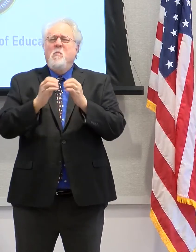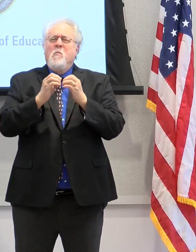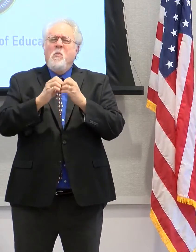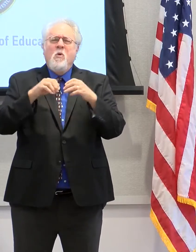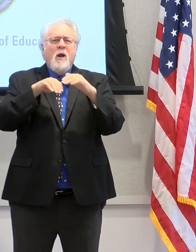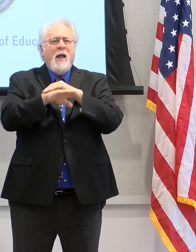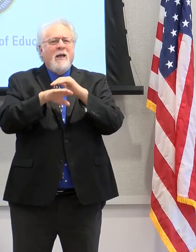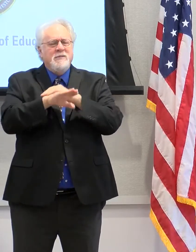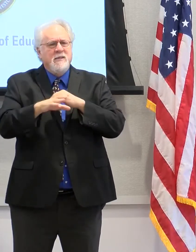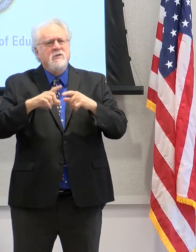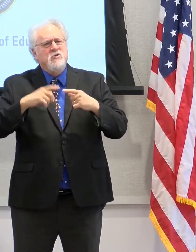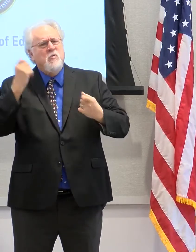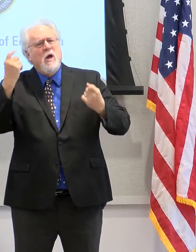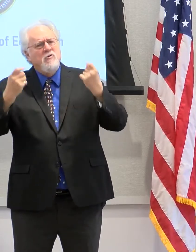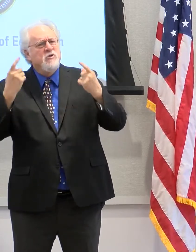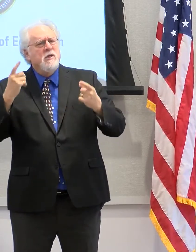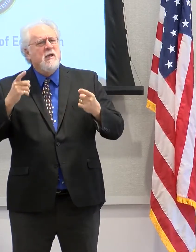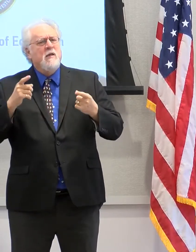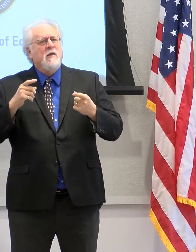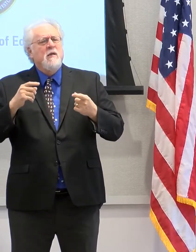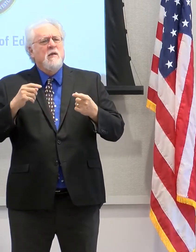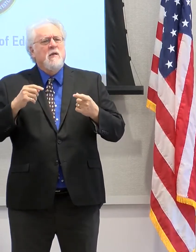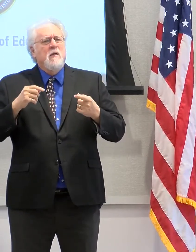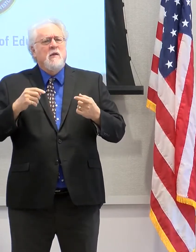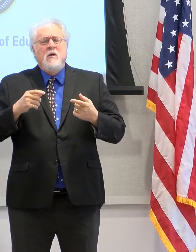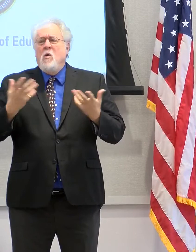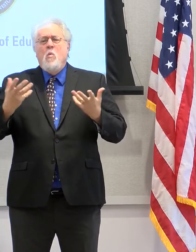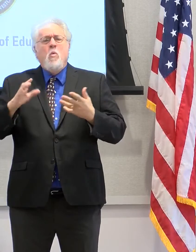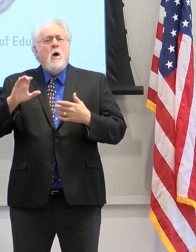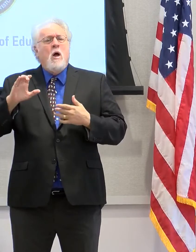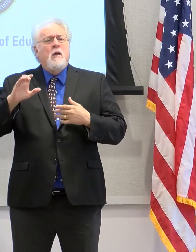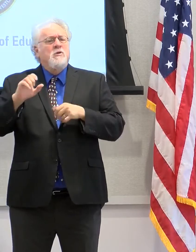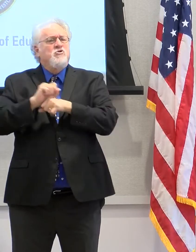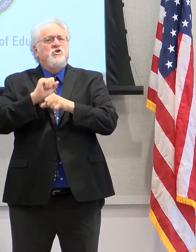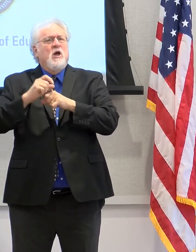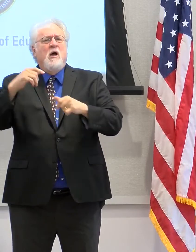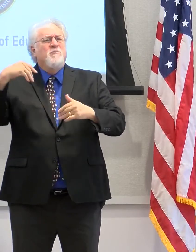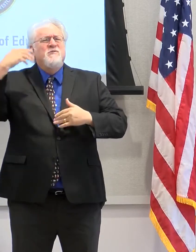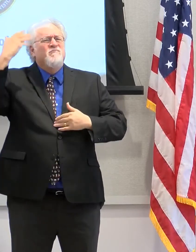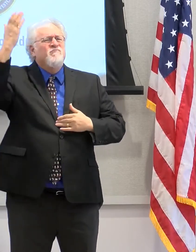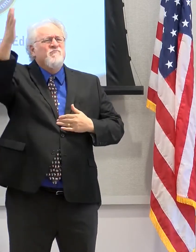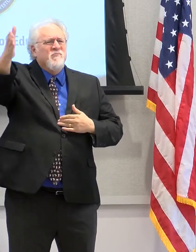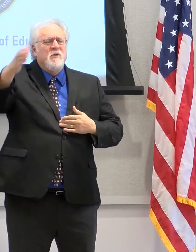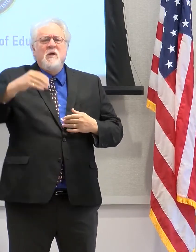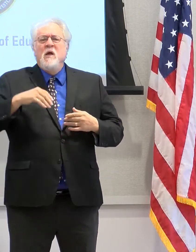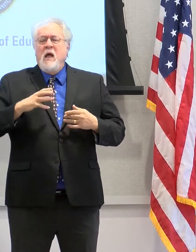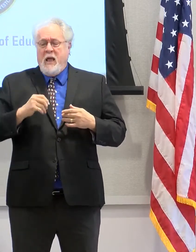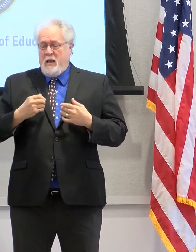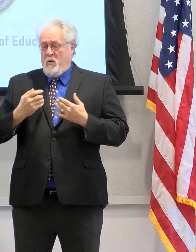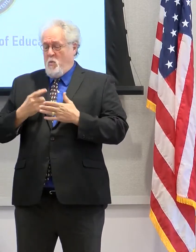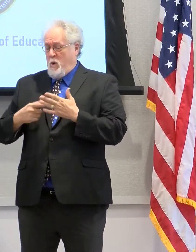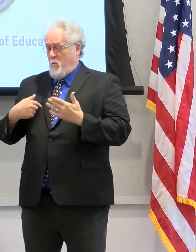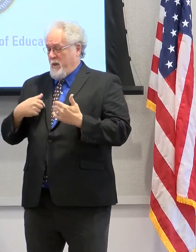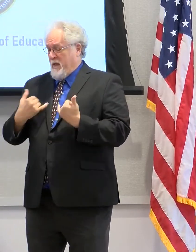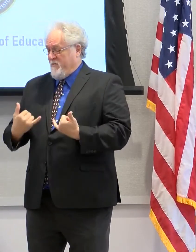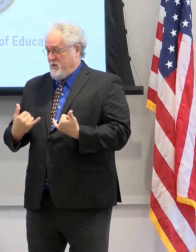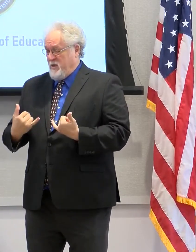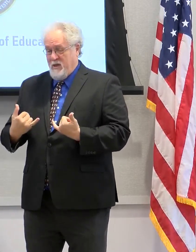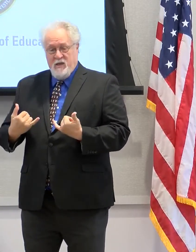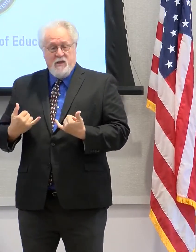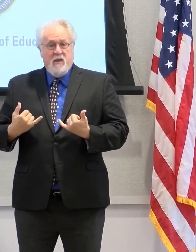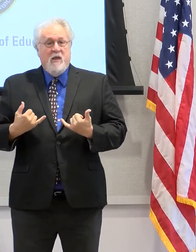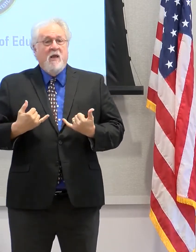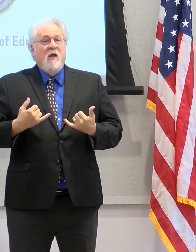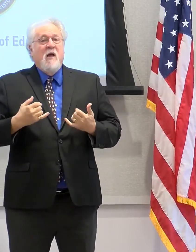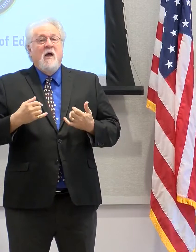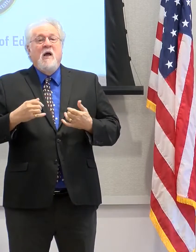more access to understanding that, you know, the careers of the future and understanding that even things that today don't focus on computer